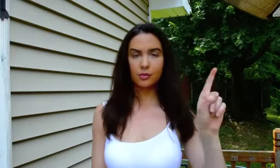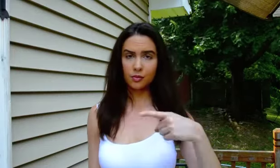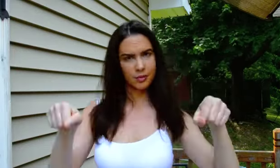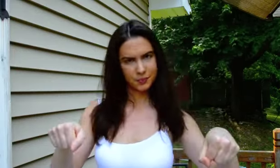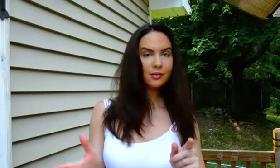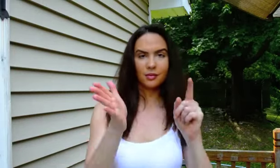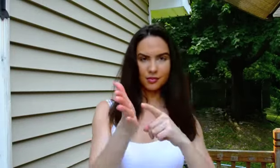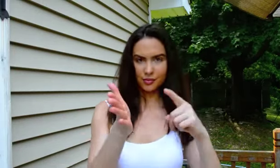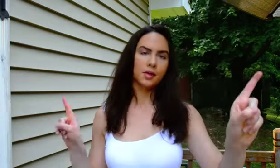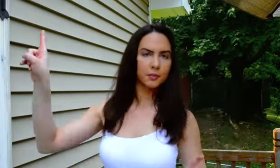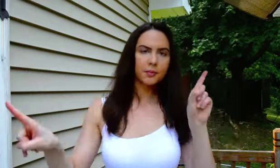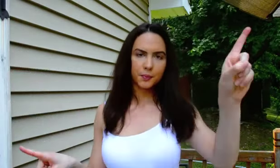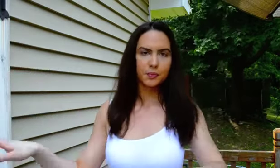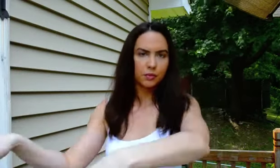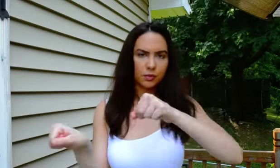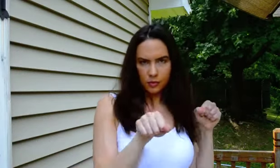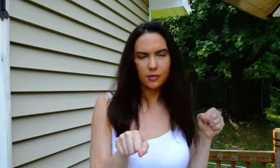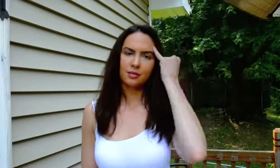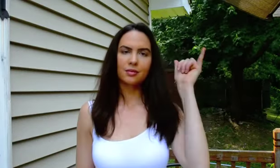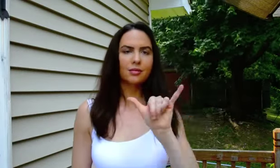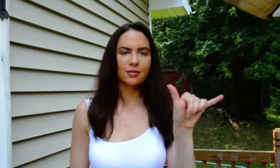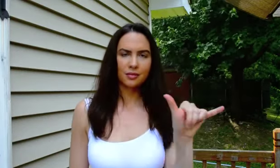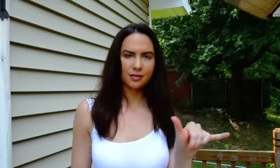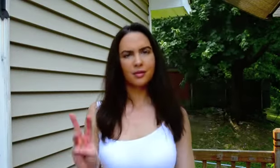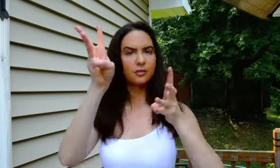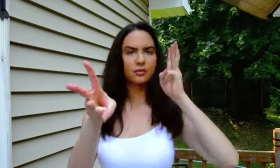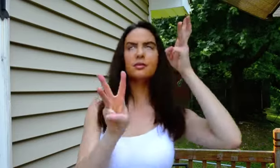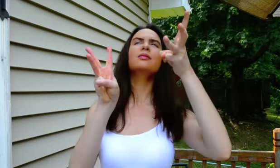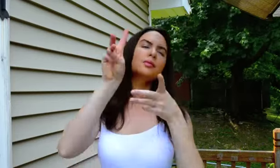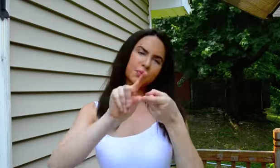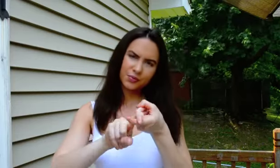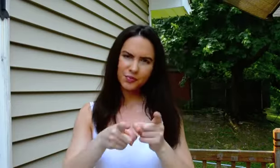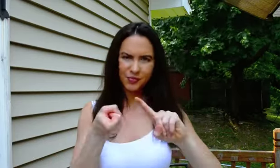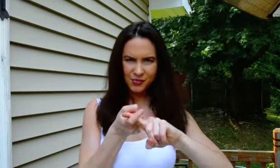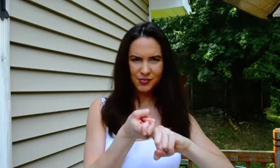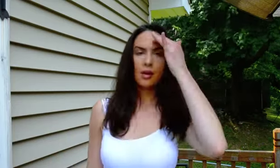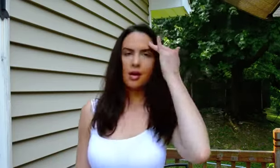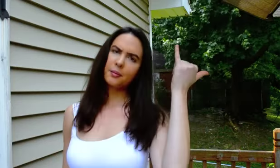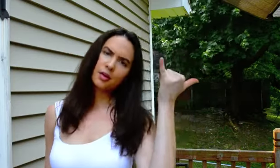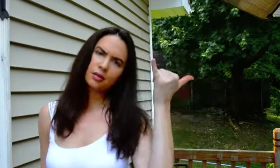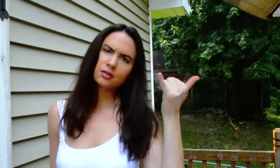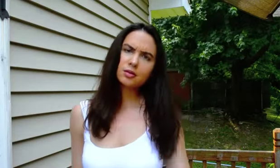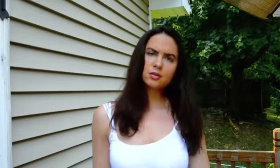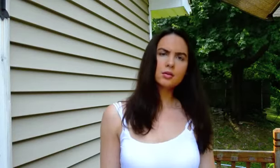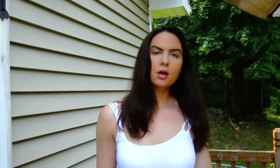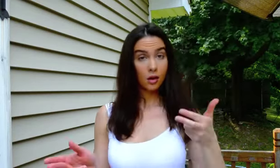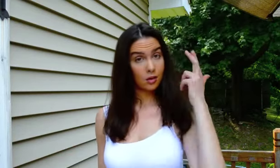I watched people leave, like the weather fall All cause he flinched when the gun was drawn Always took a hit, and he